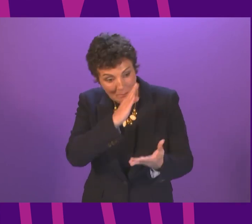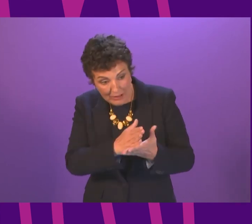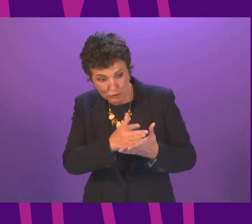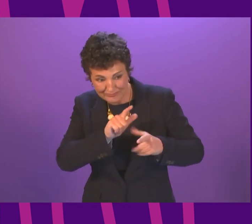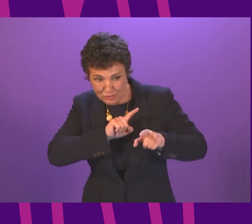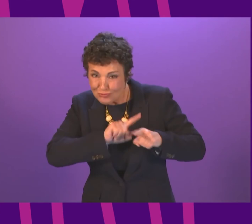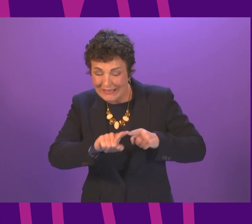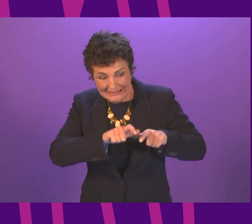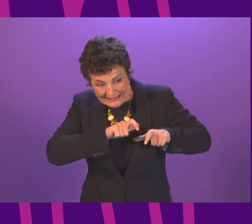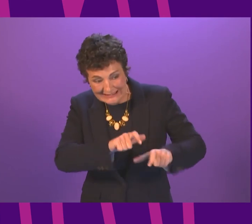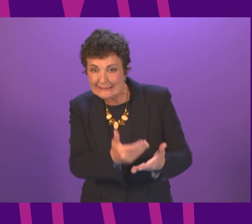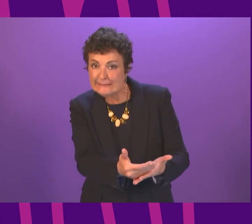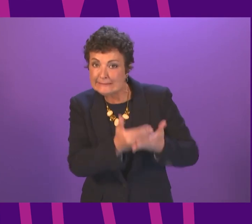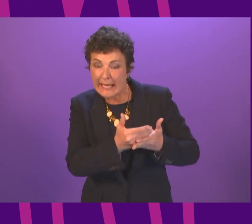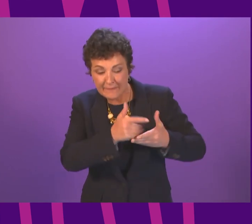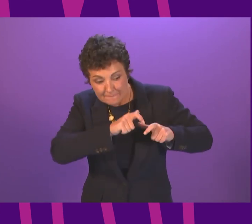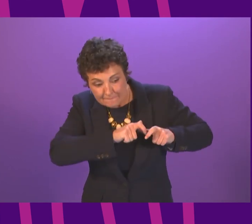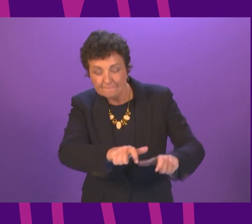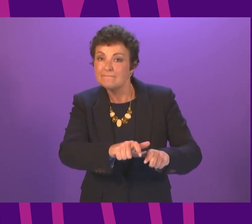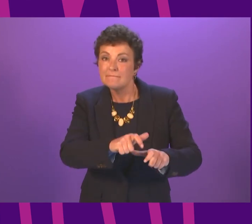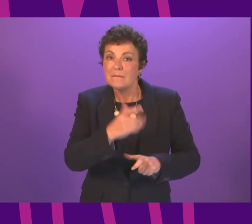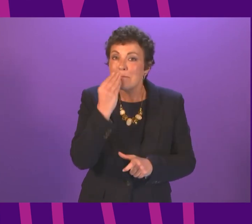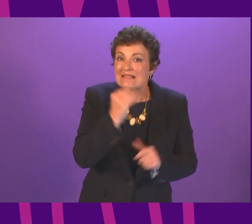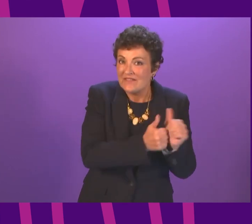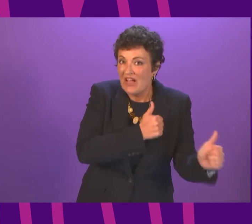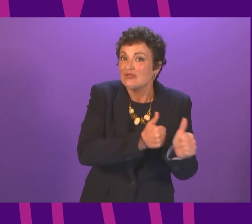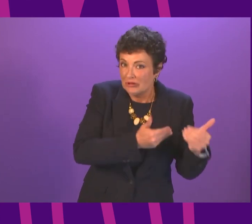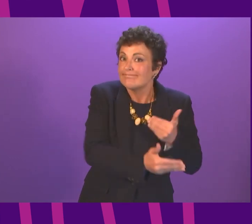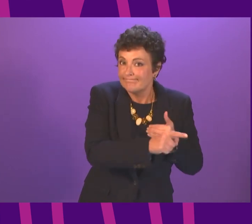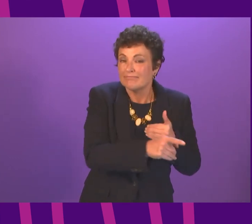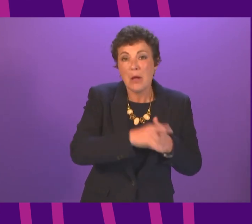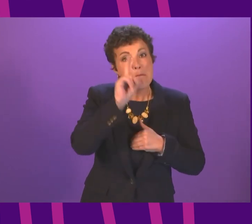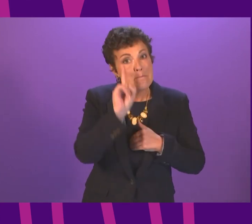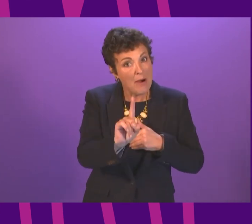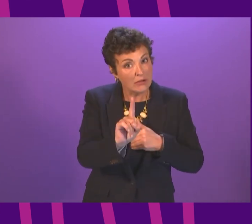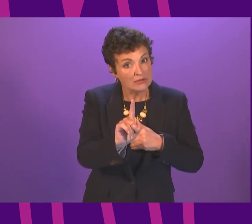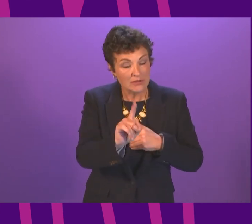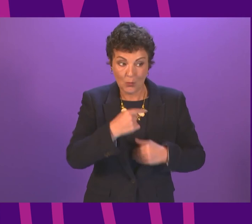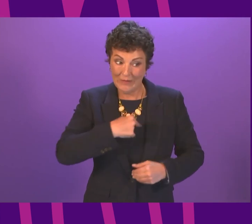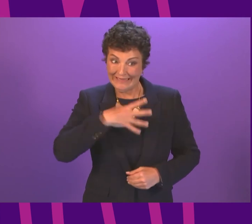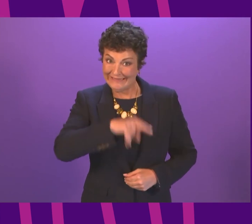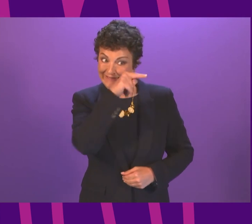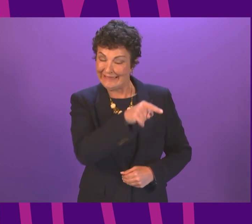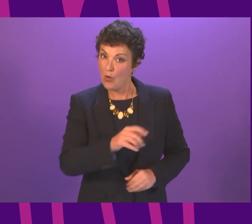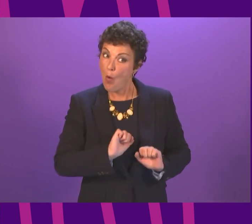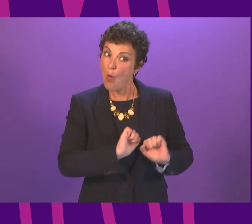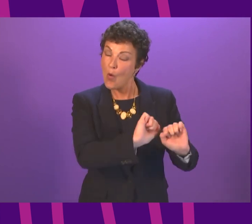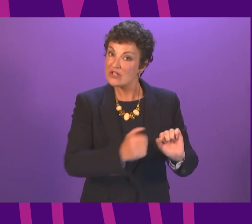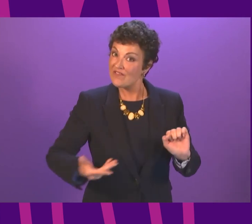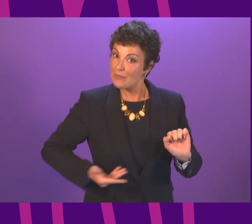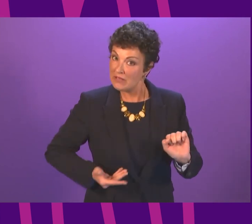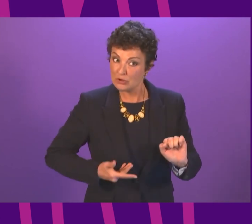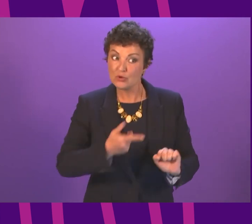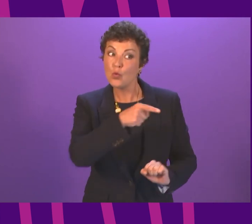of the toll cross site and the associated jobs. But this does require a willingness from Plaidus to engage in that process. Let me